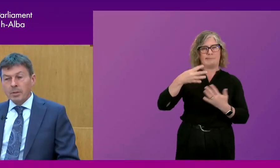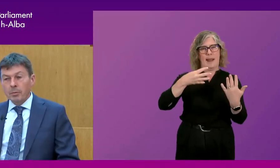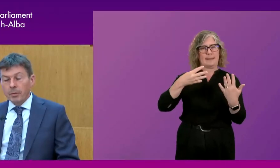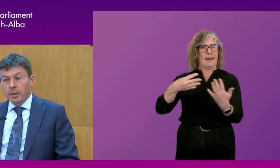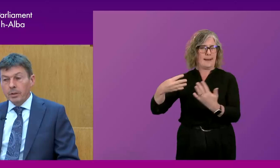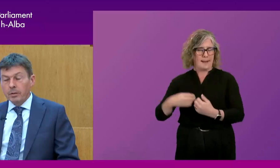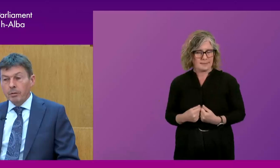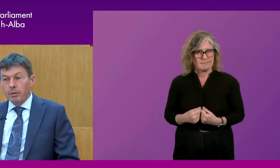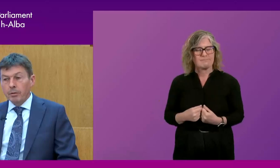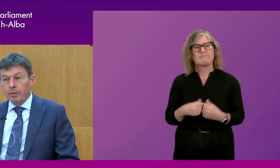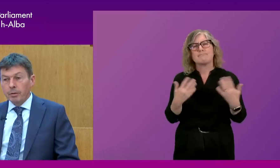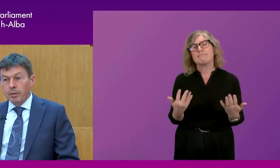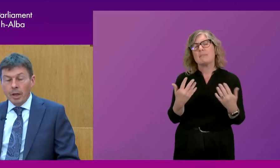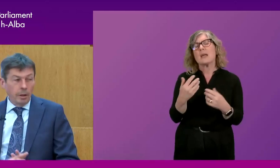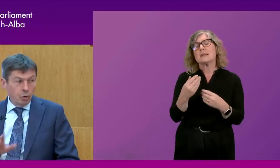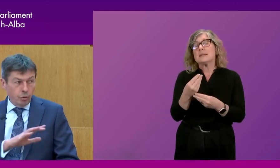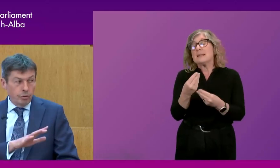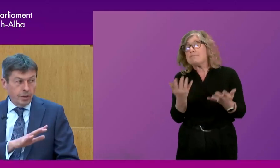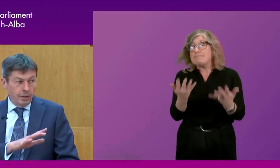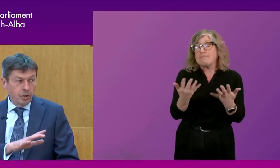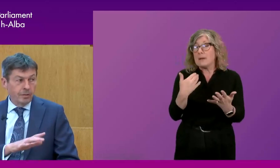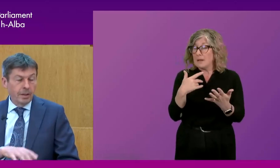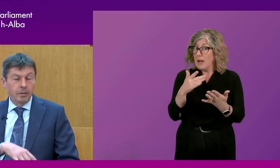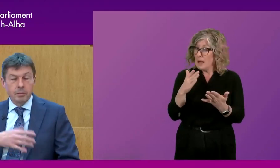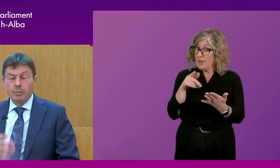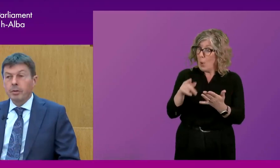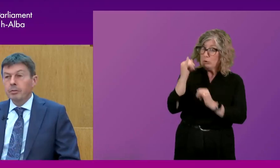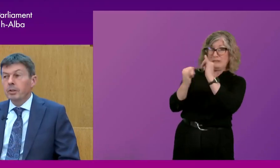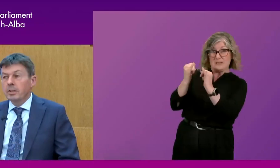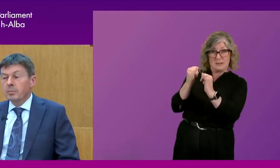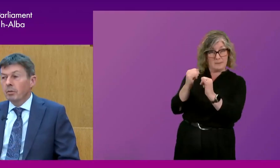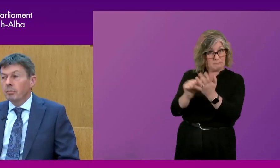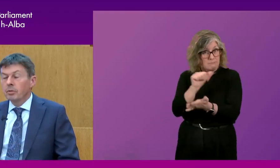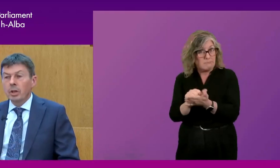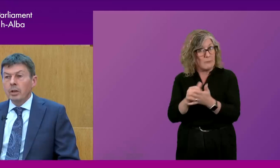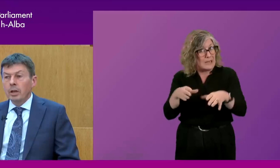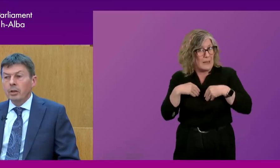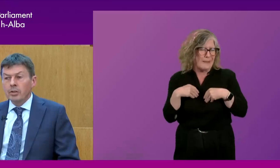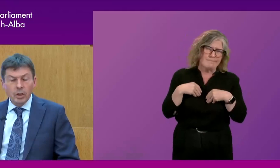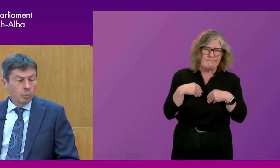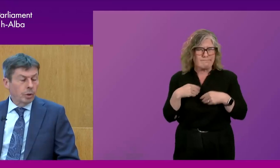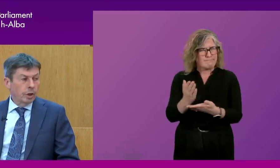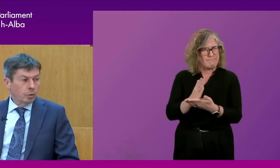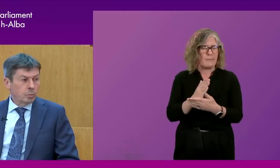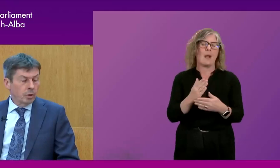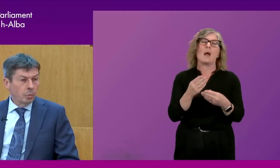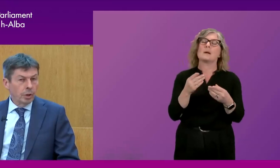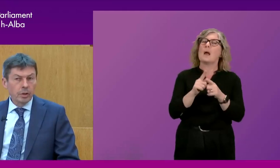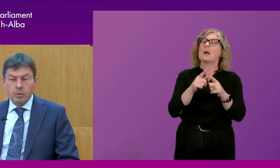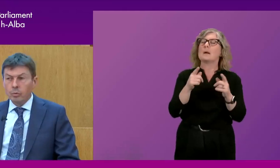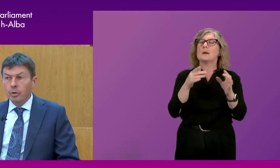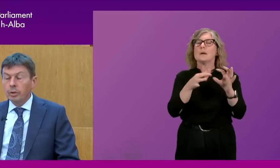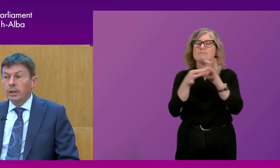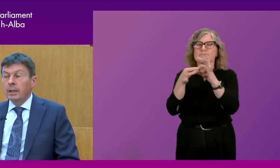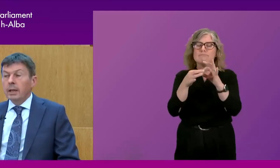Perhaps some of the, and I'm not sure they're entirely justified either, some of the criticisms around consensual working and cross-party